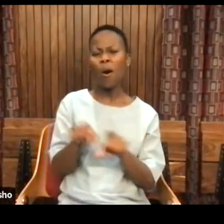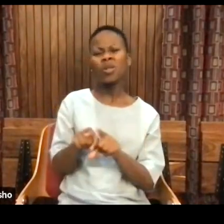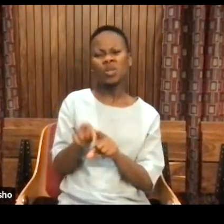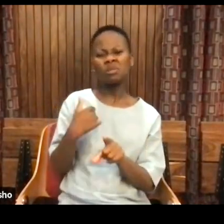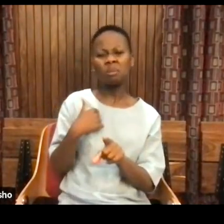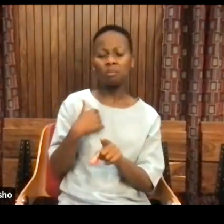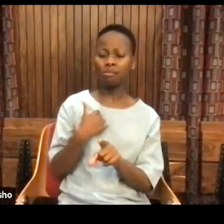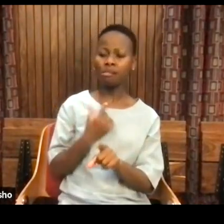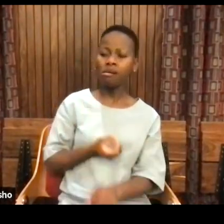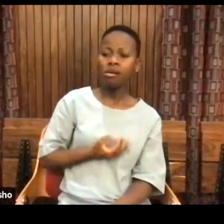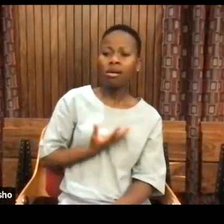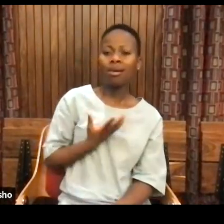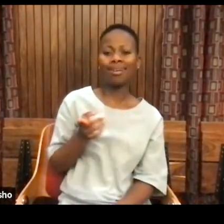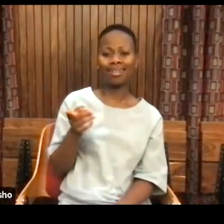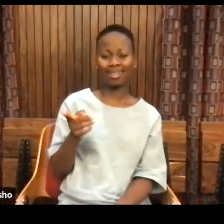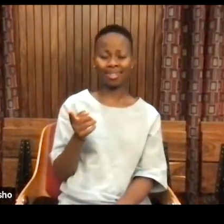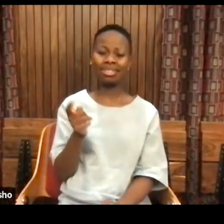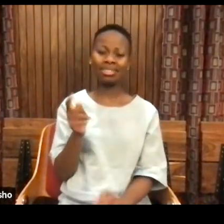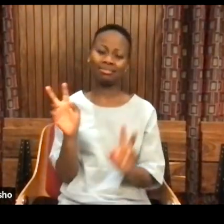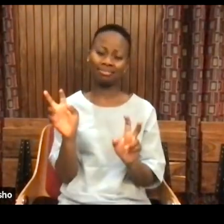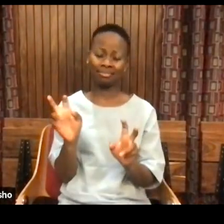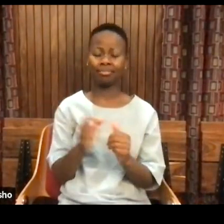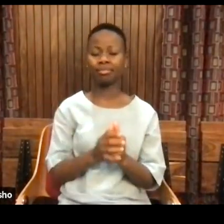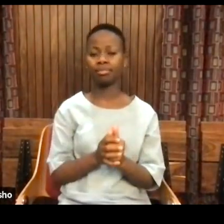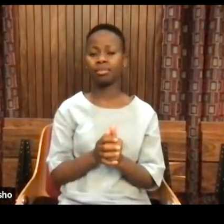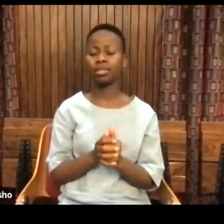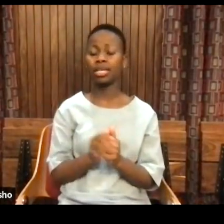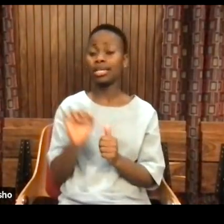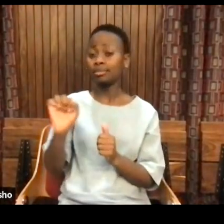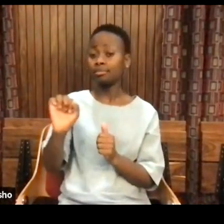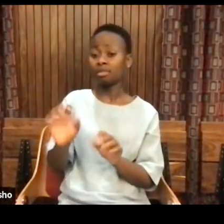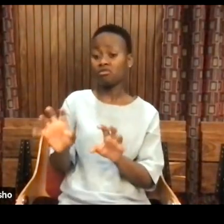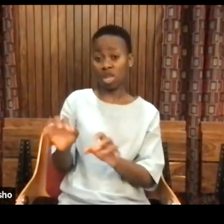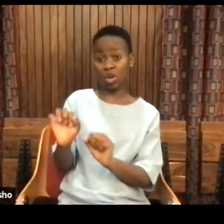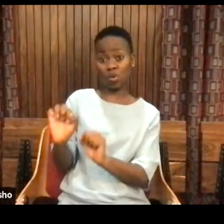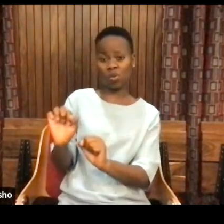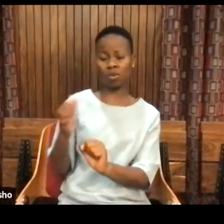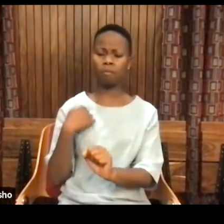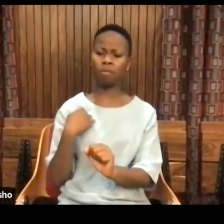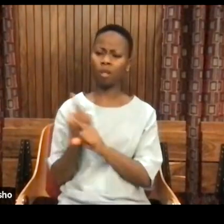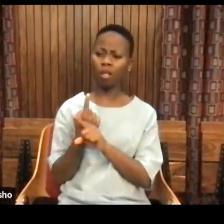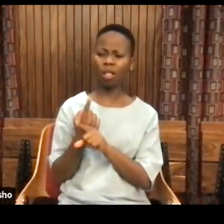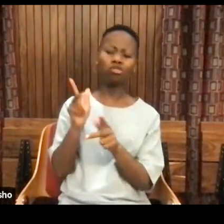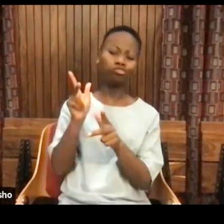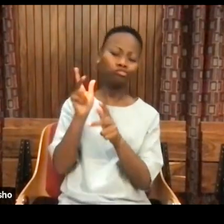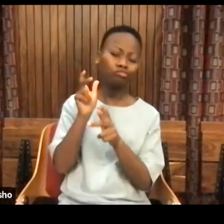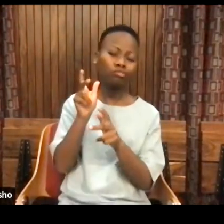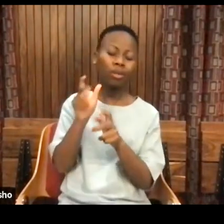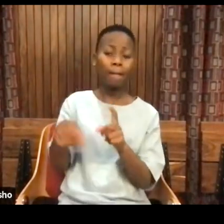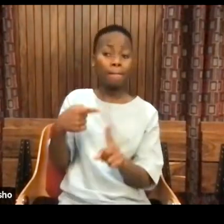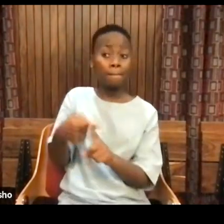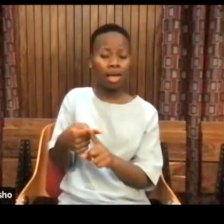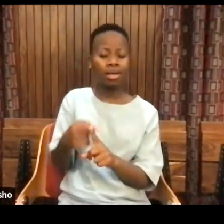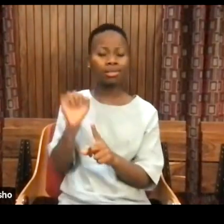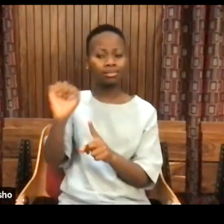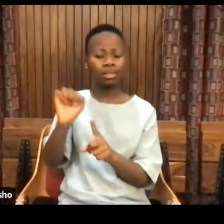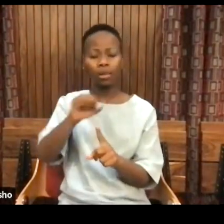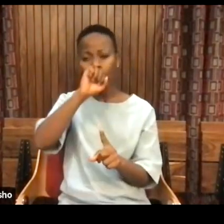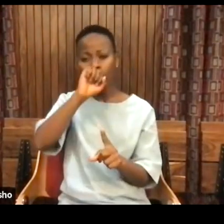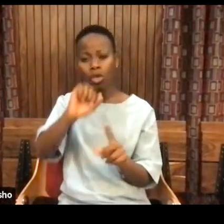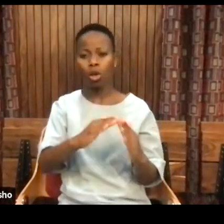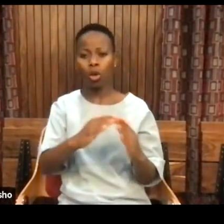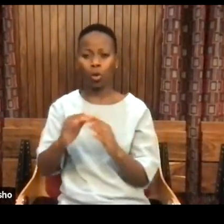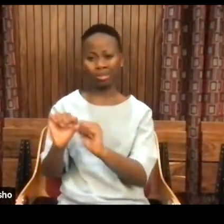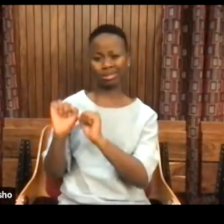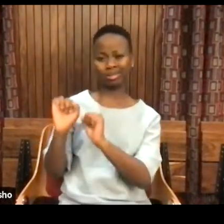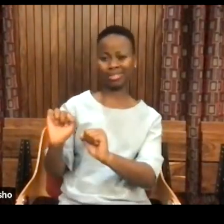beyond that, Eusebius' commitment, his love for this community, his love for